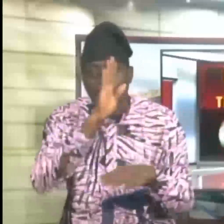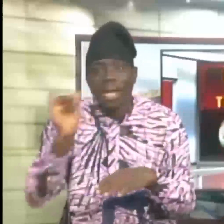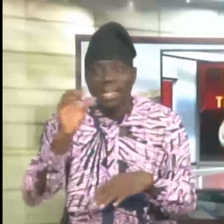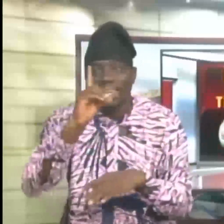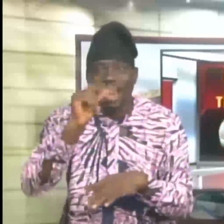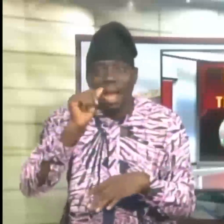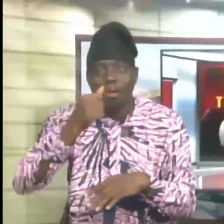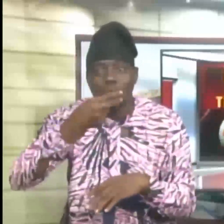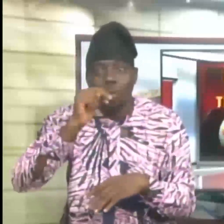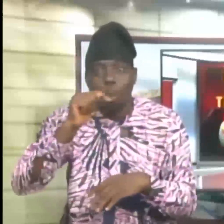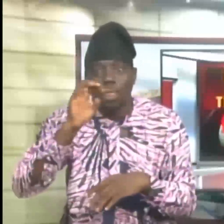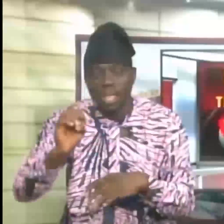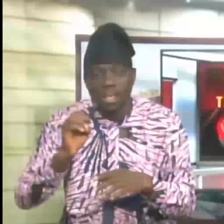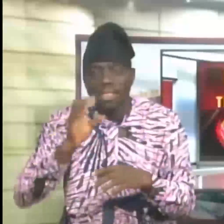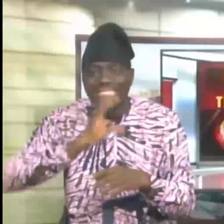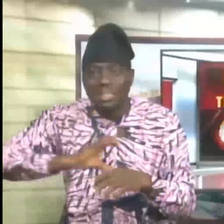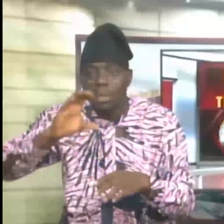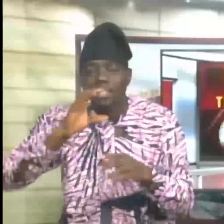Thank you very